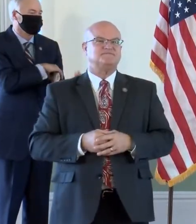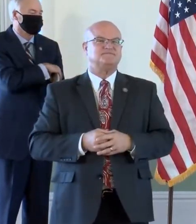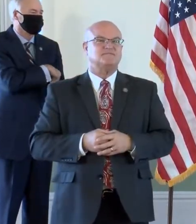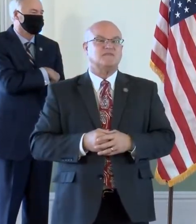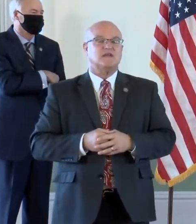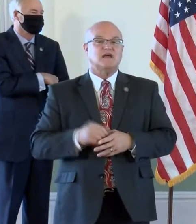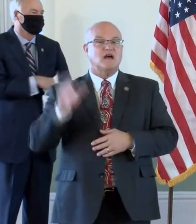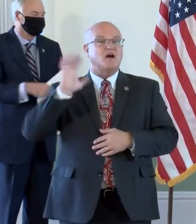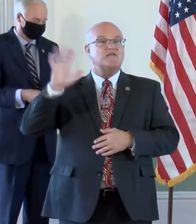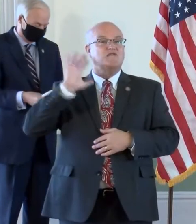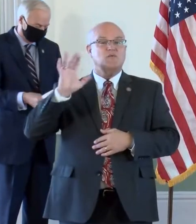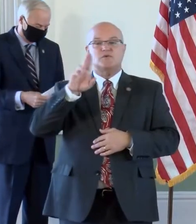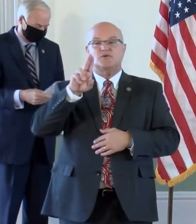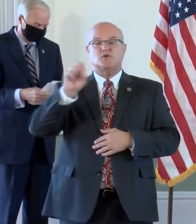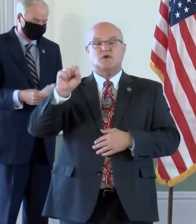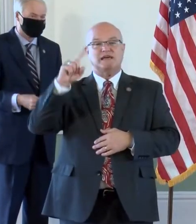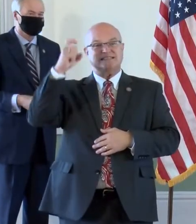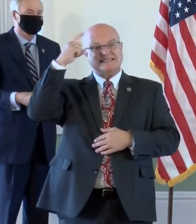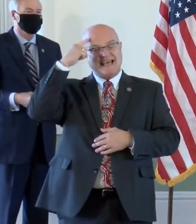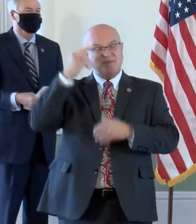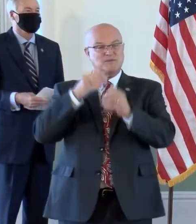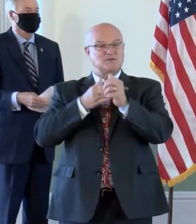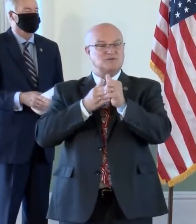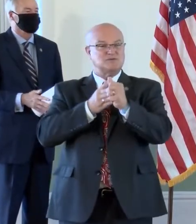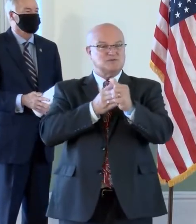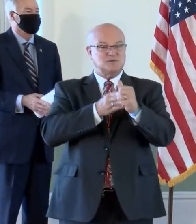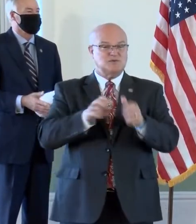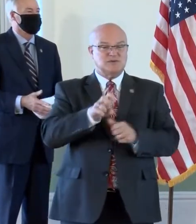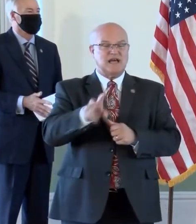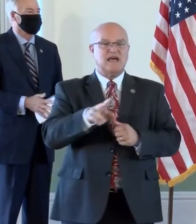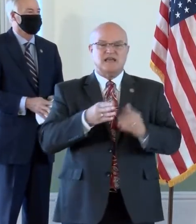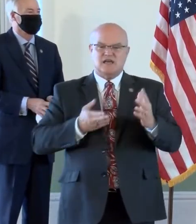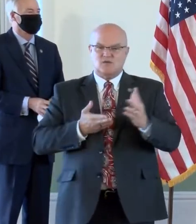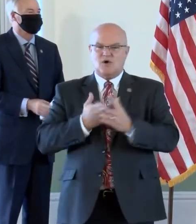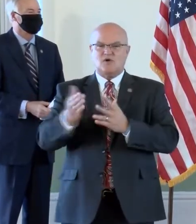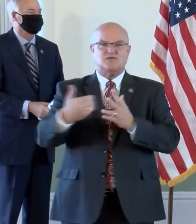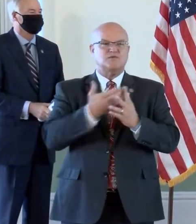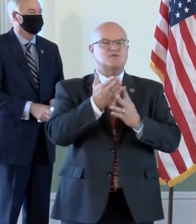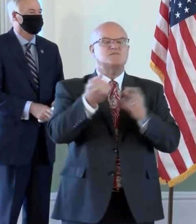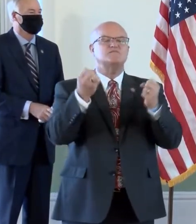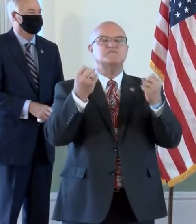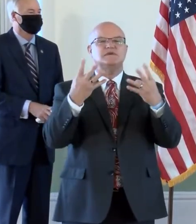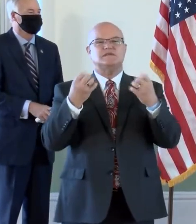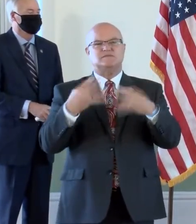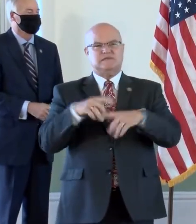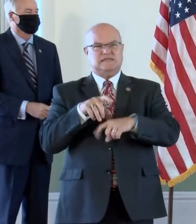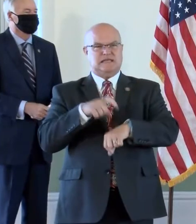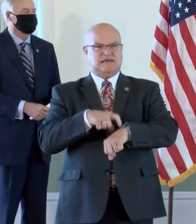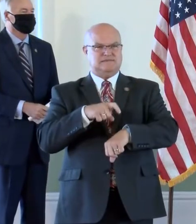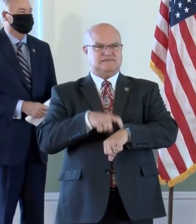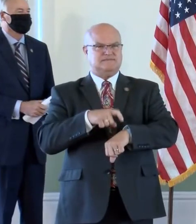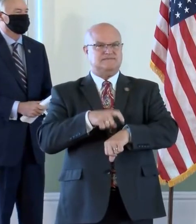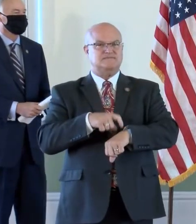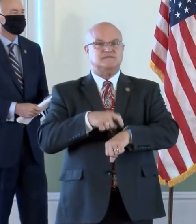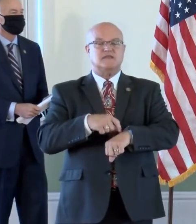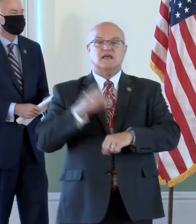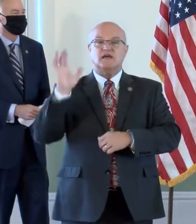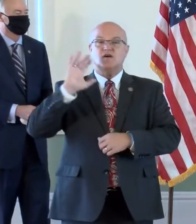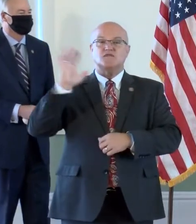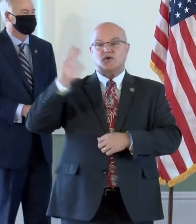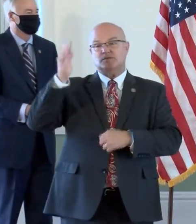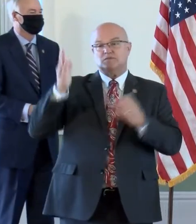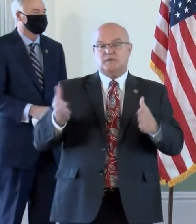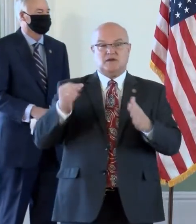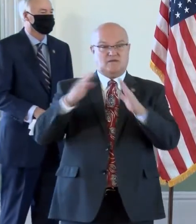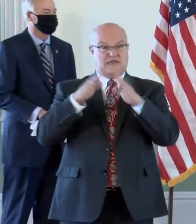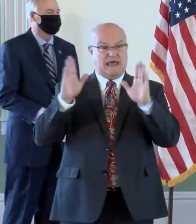As a former U.S. Capitol tour guide, who has walked through Statuary Hall on countless occasions. As a former Speaker